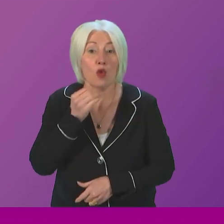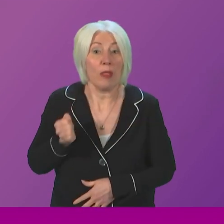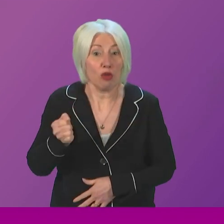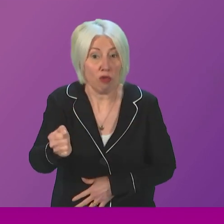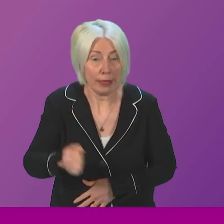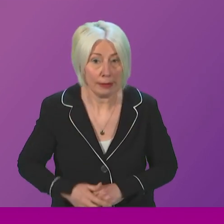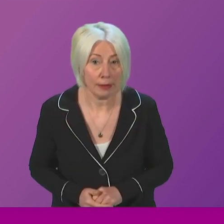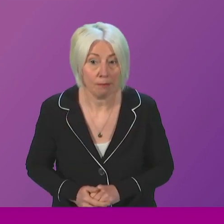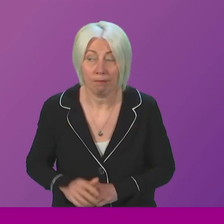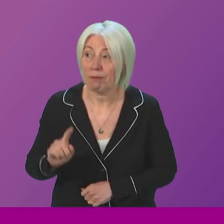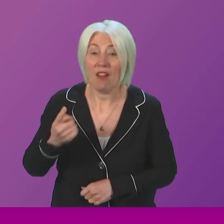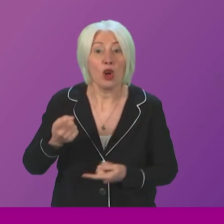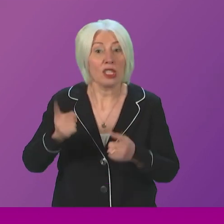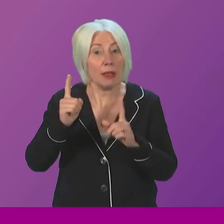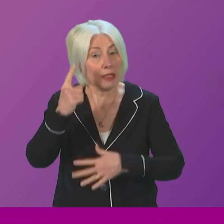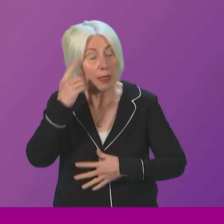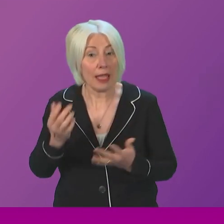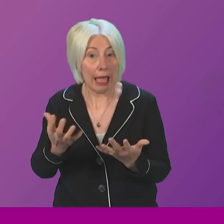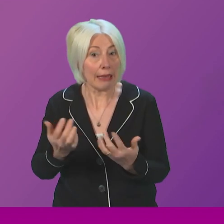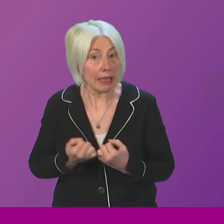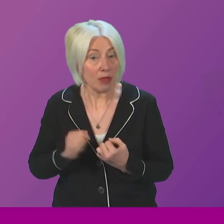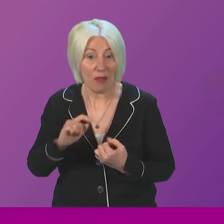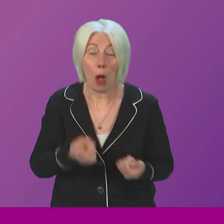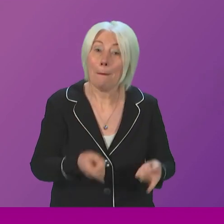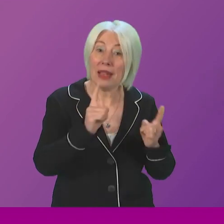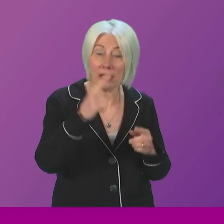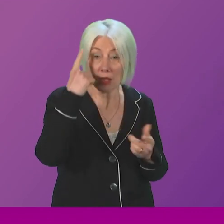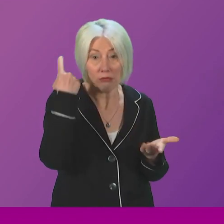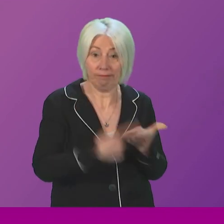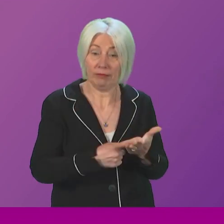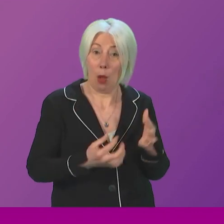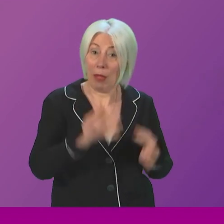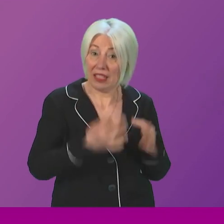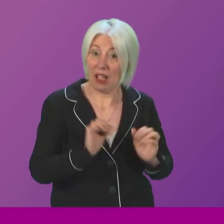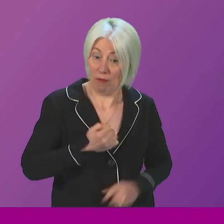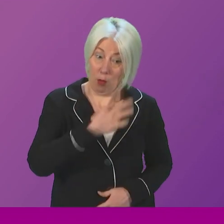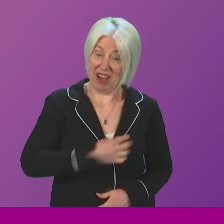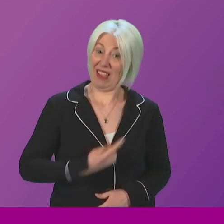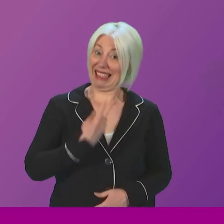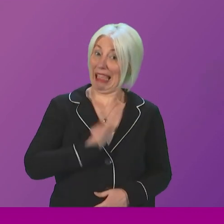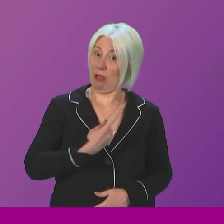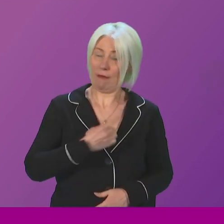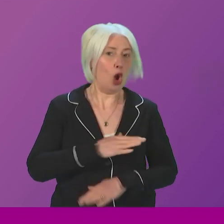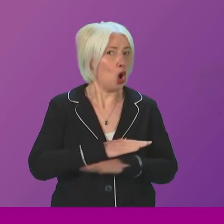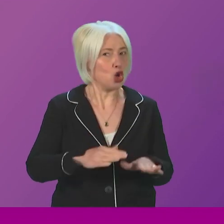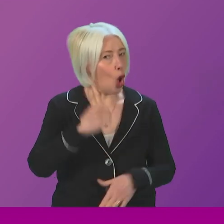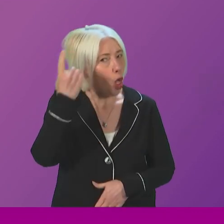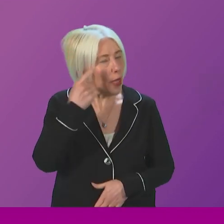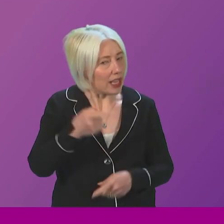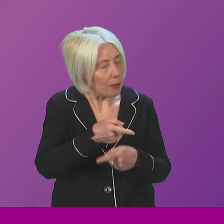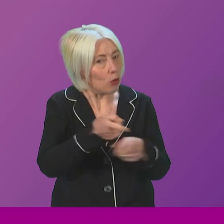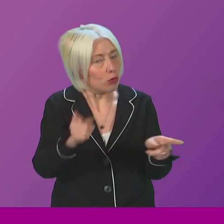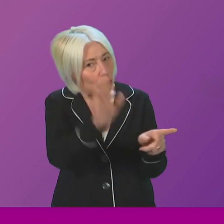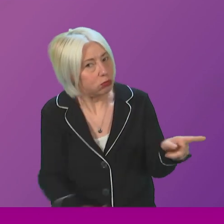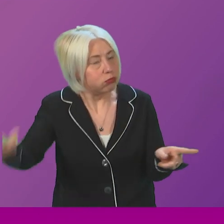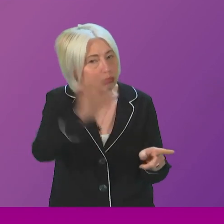Does the First Minister think it is acceptable for a Minister to make a political decision for her own benefit instead of acting in the interests of all of